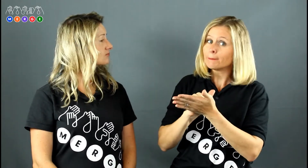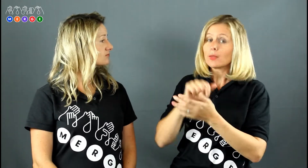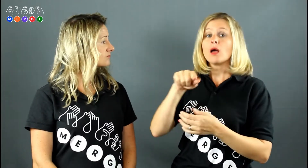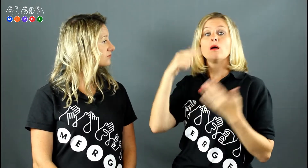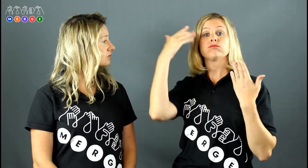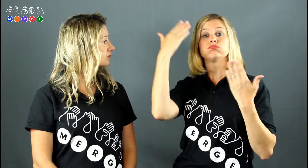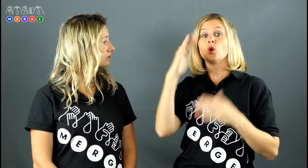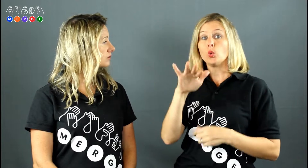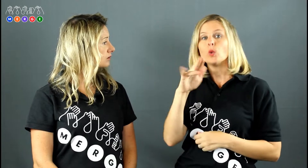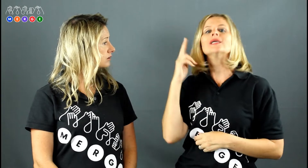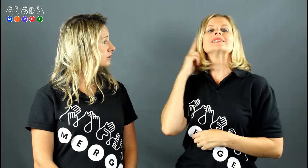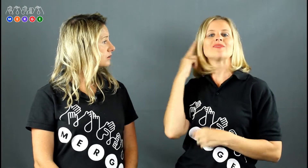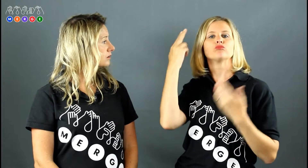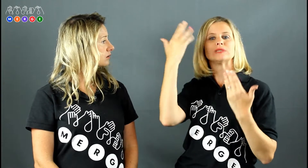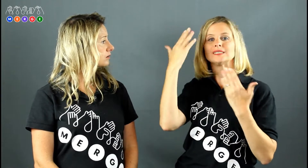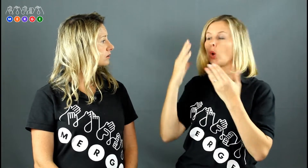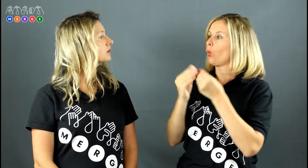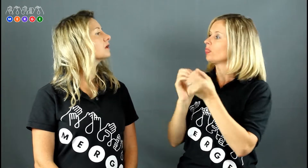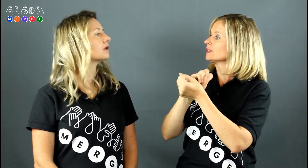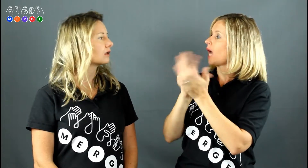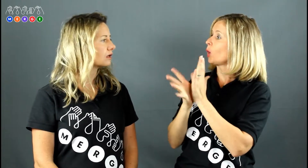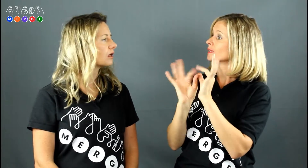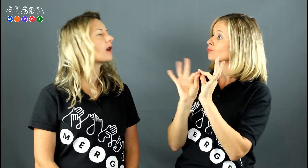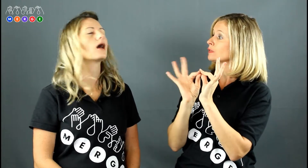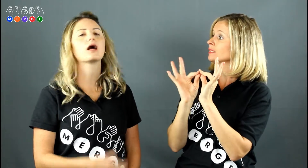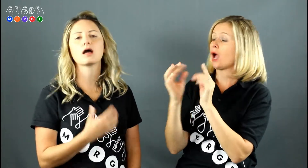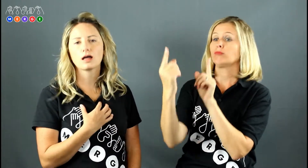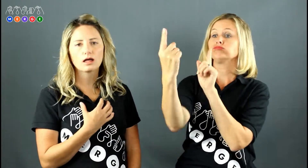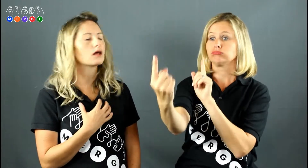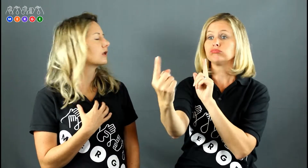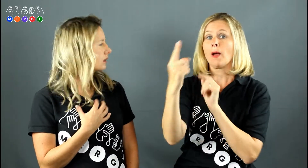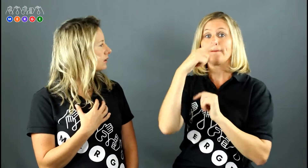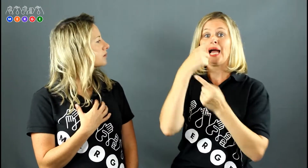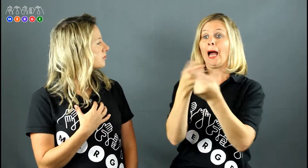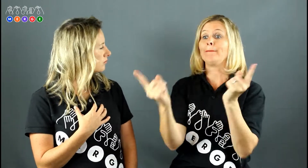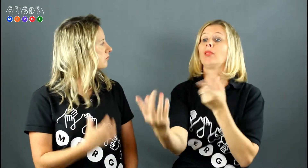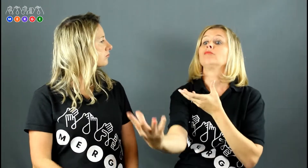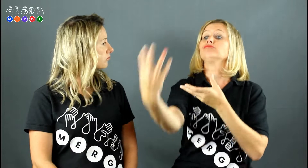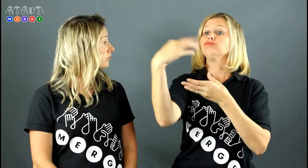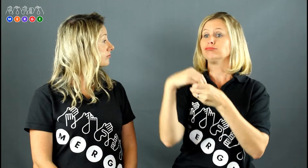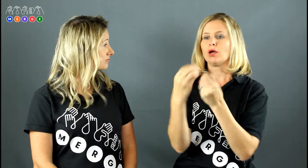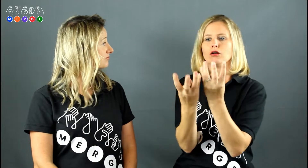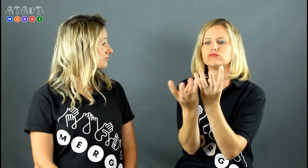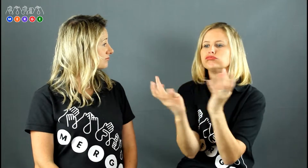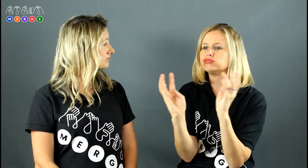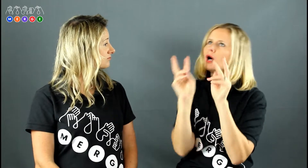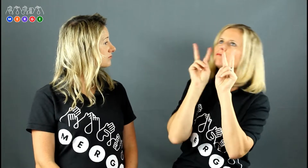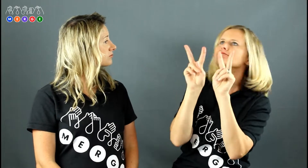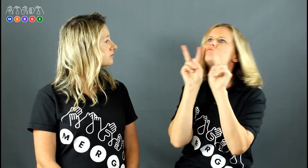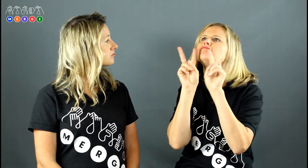and it's presented by a Deaf presenter along with a New Zealand Sign Language interpreter. Participants